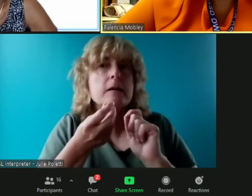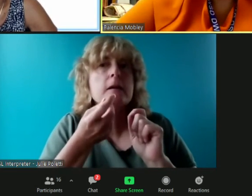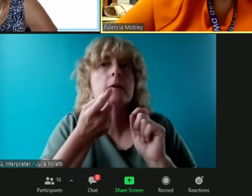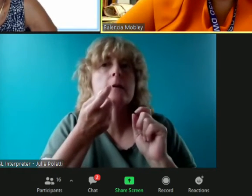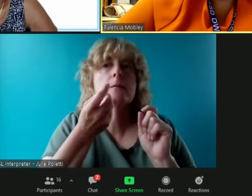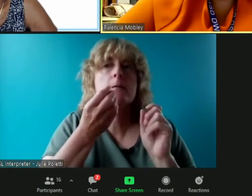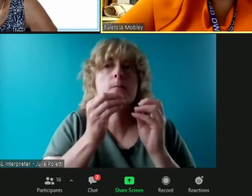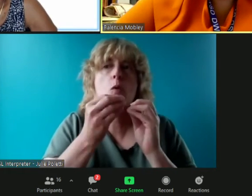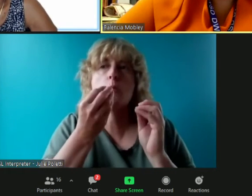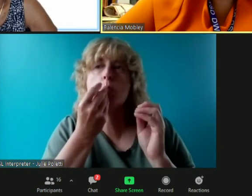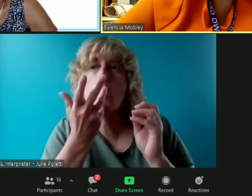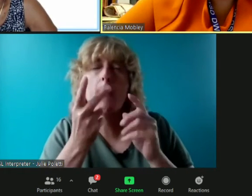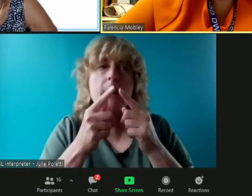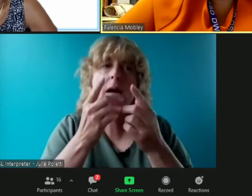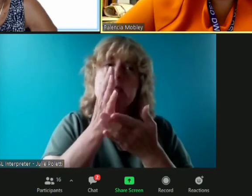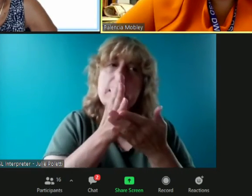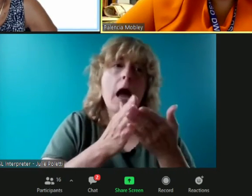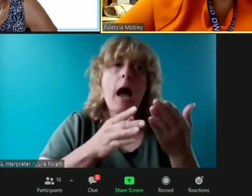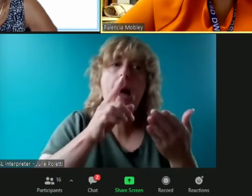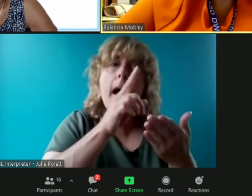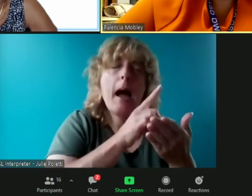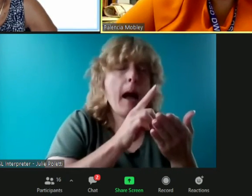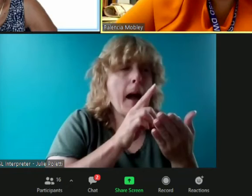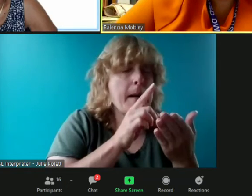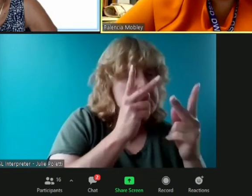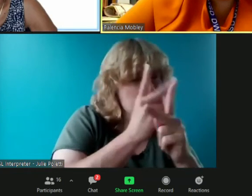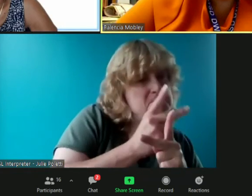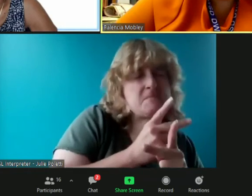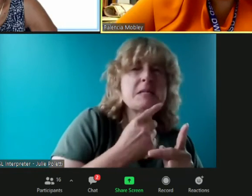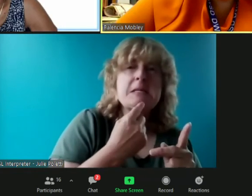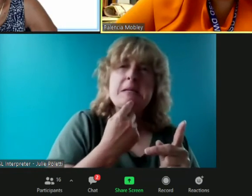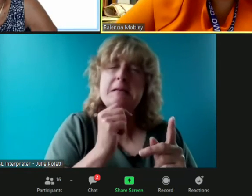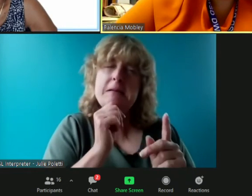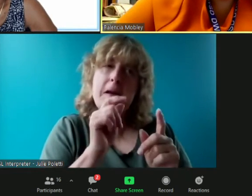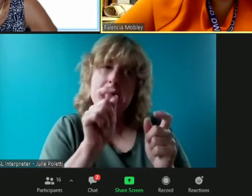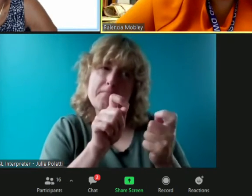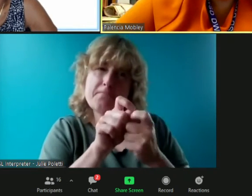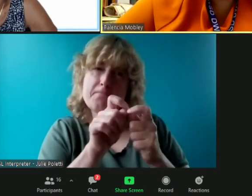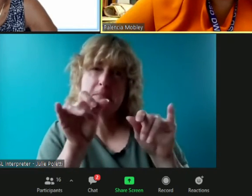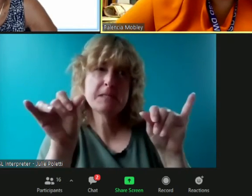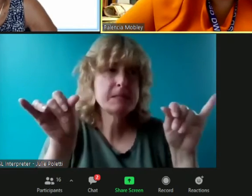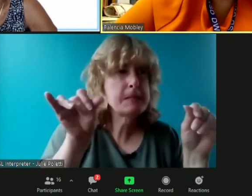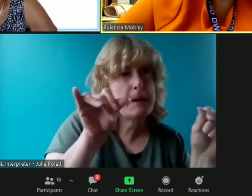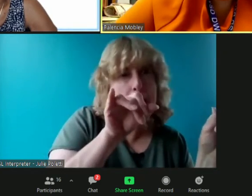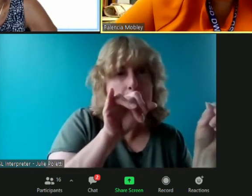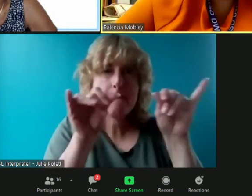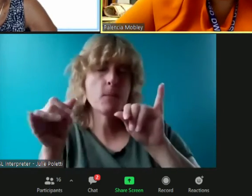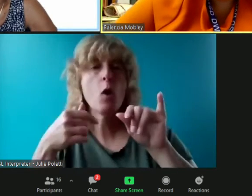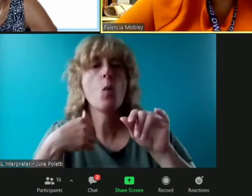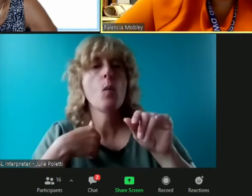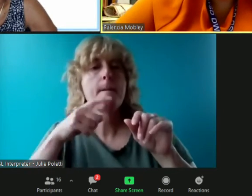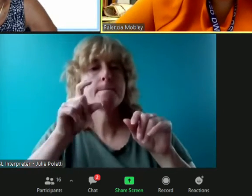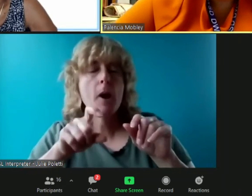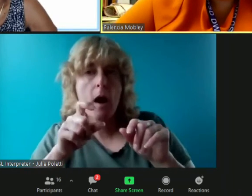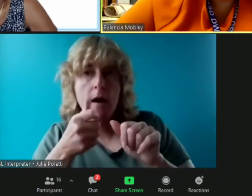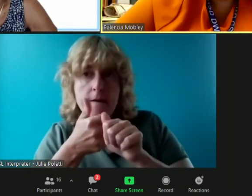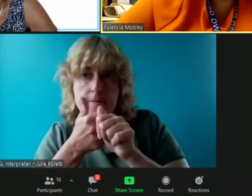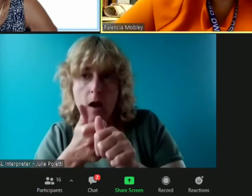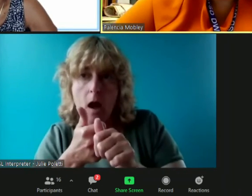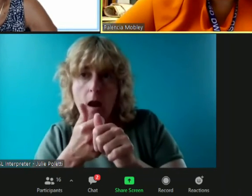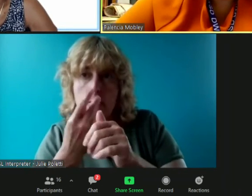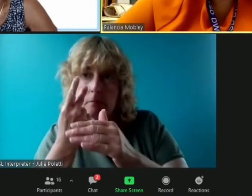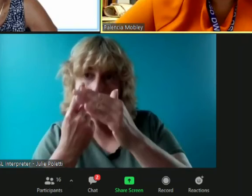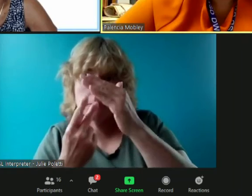up um and so we do the same thing right we have to project based on data right that's what a model